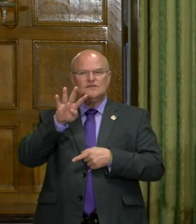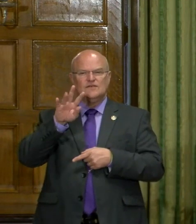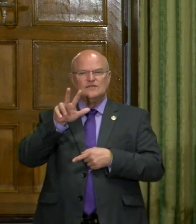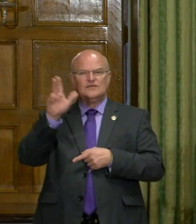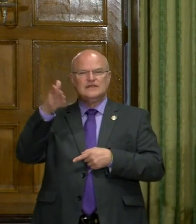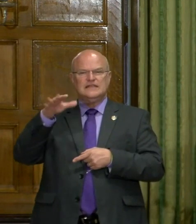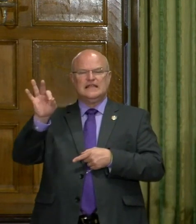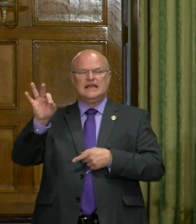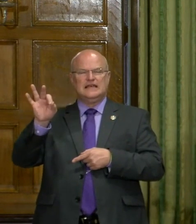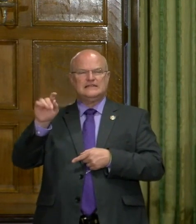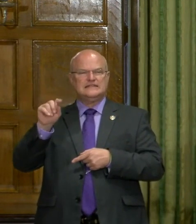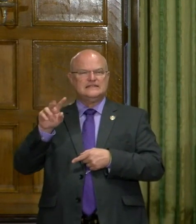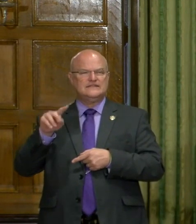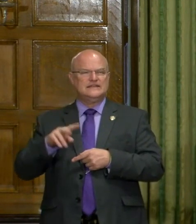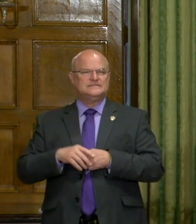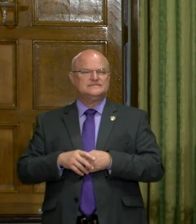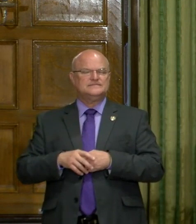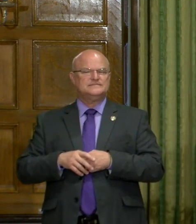All right.